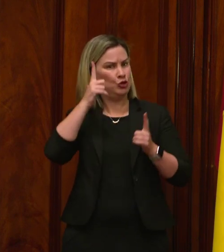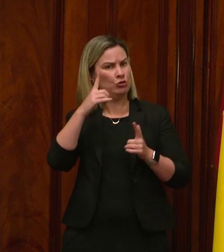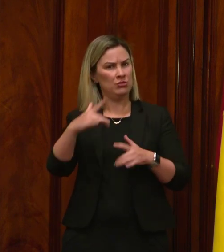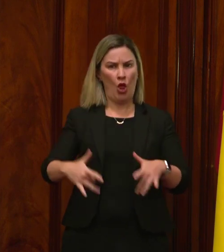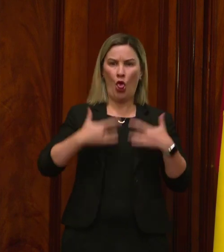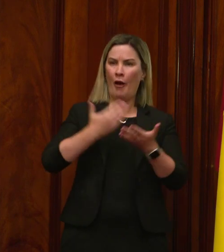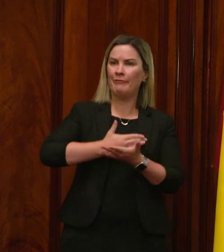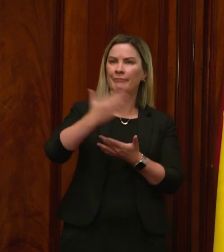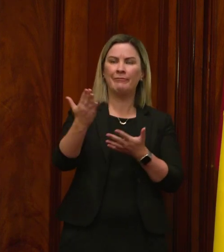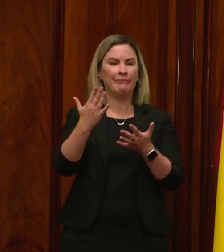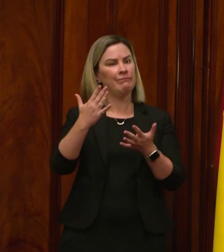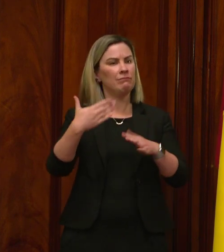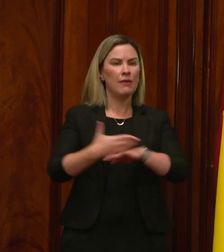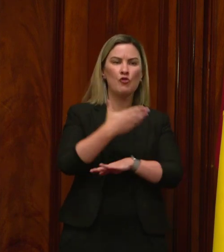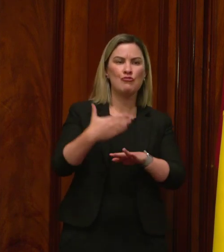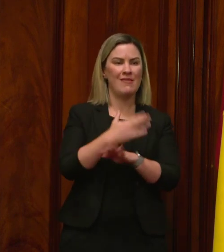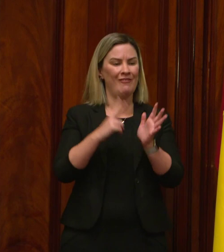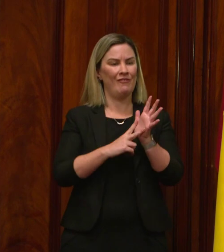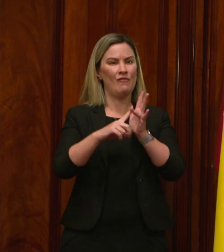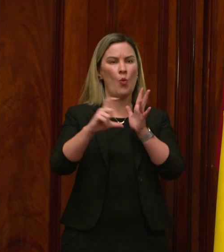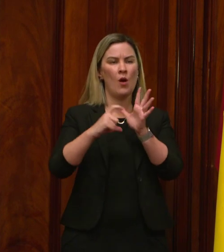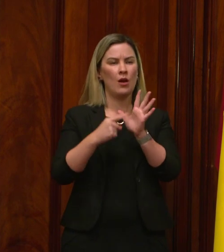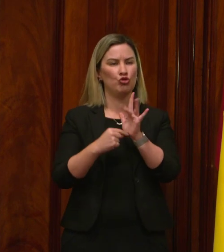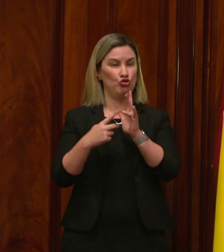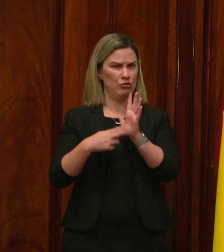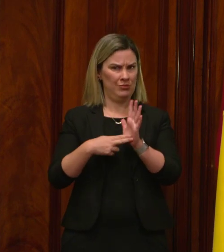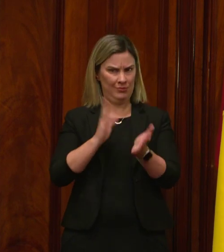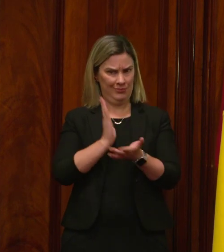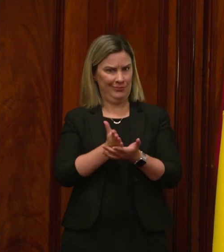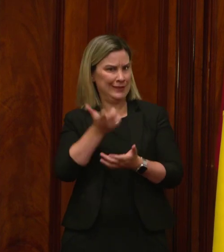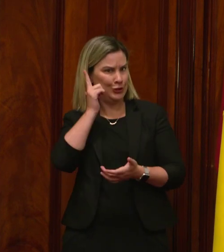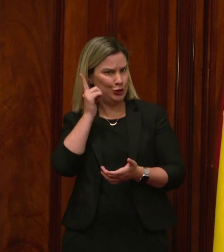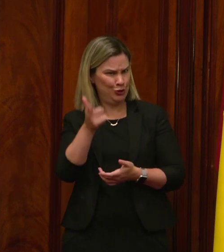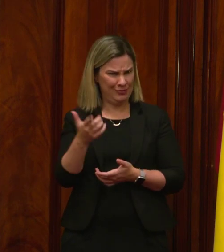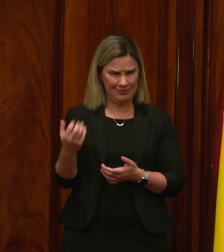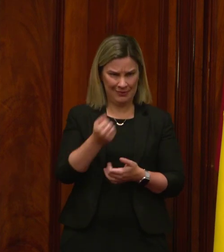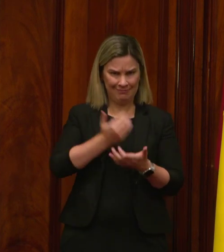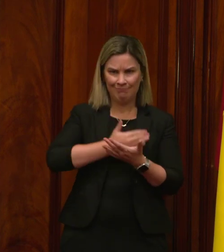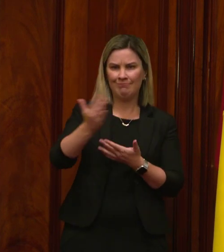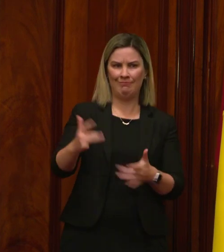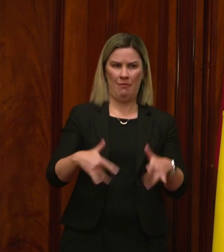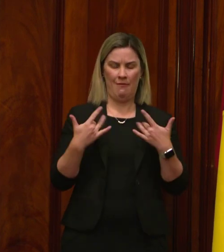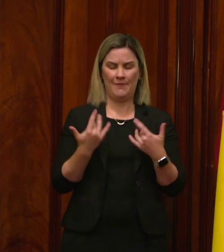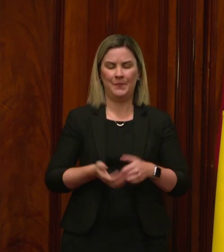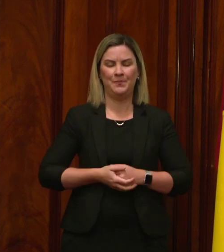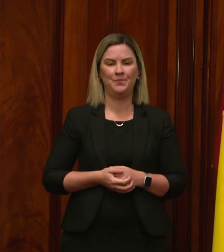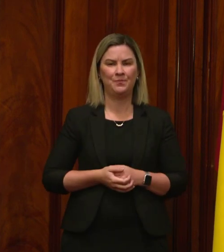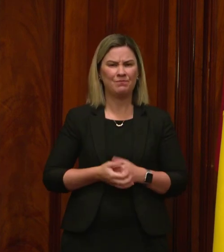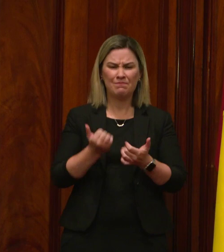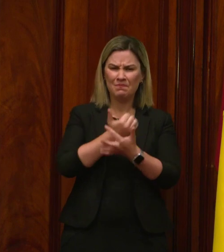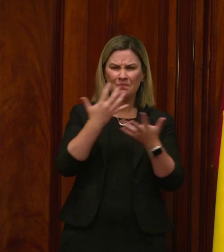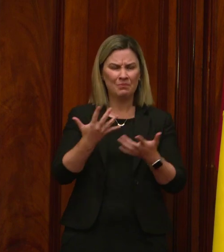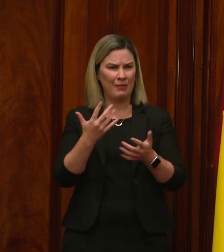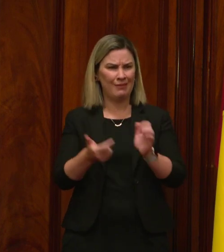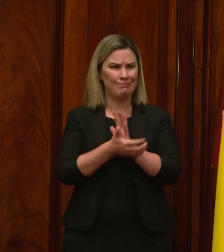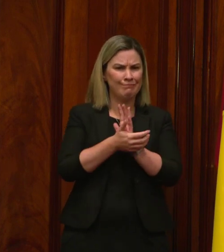vocation. And teaching is a vocation. The casualisation of teaching has forced thousands of talented teachers